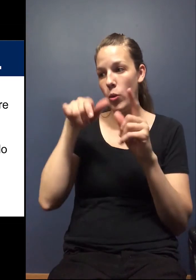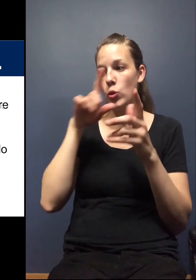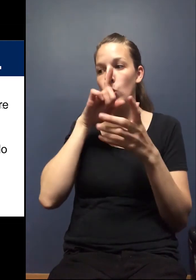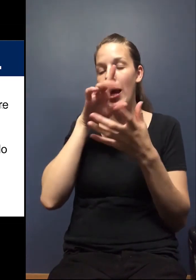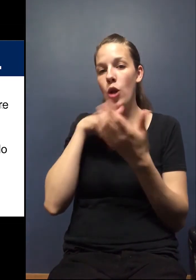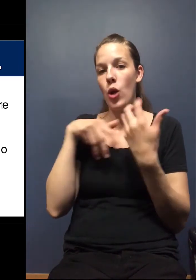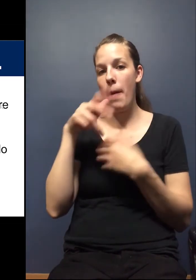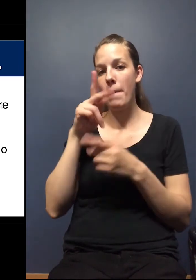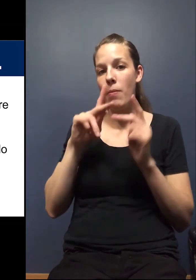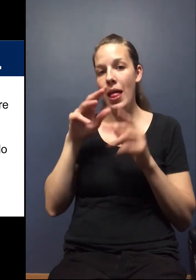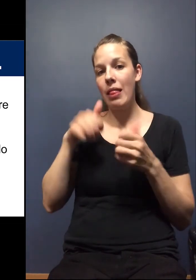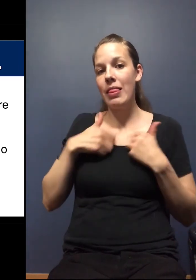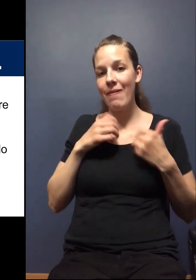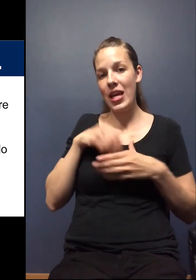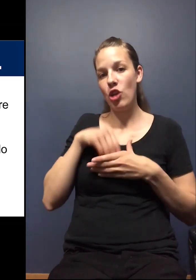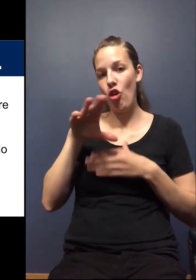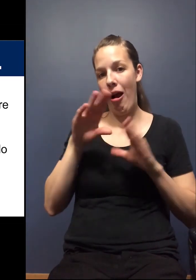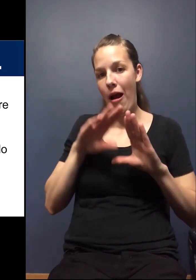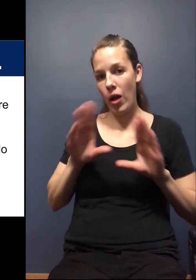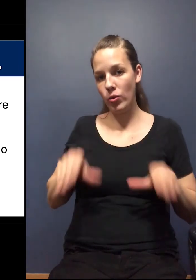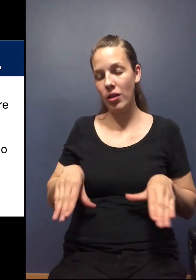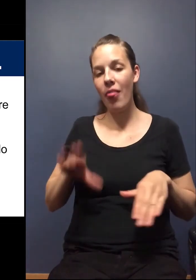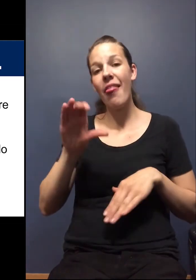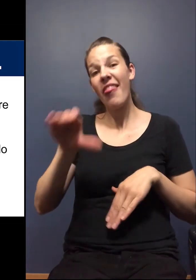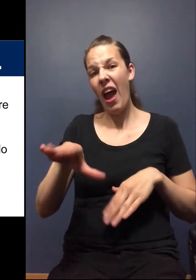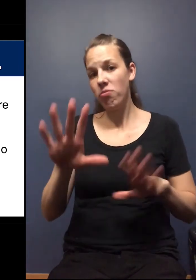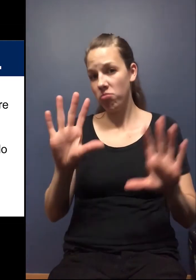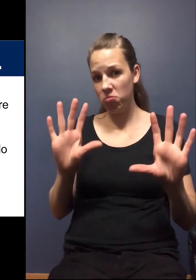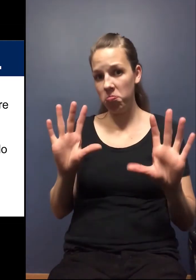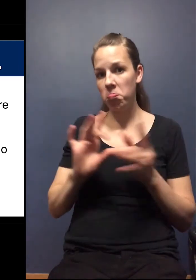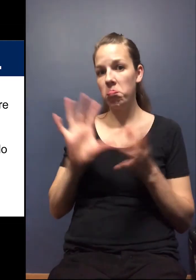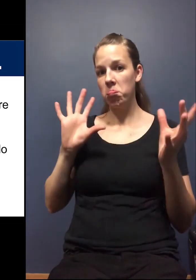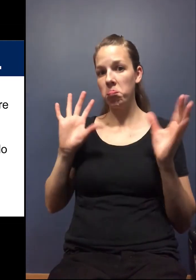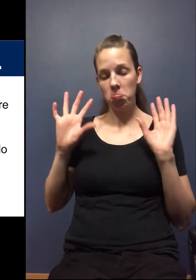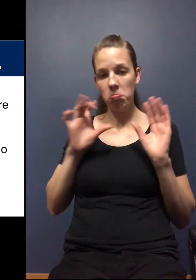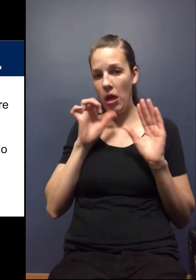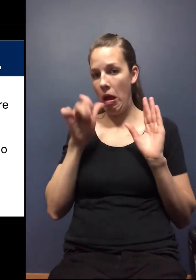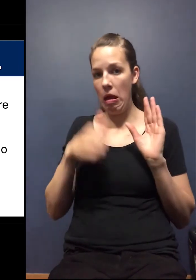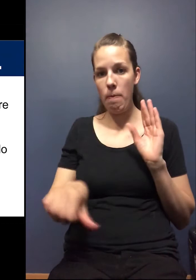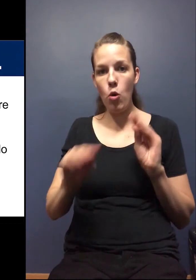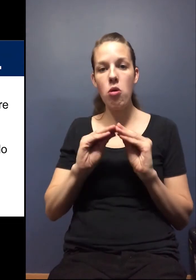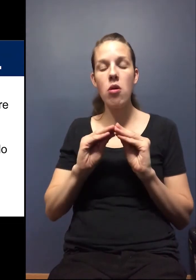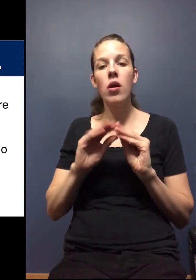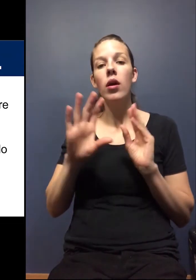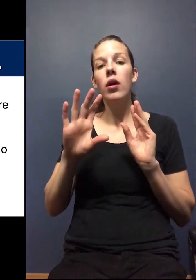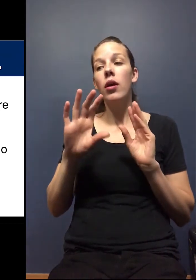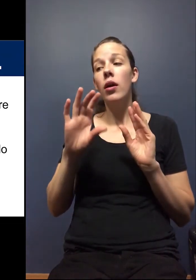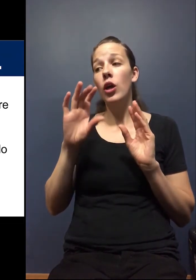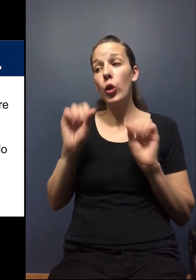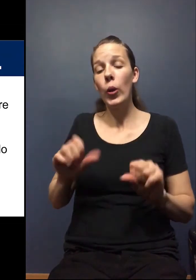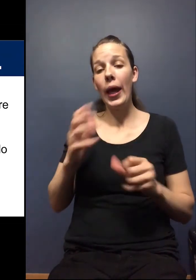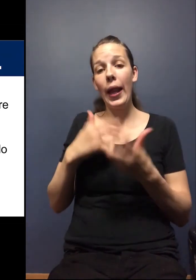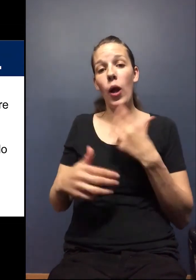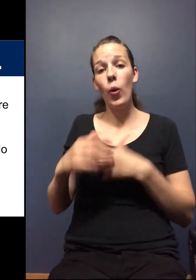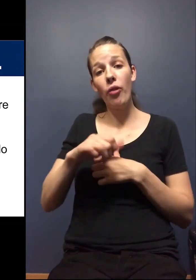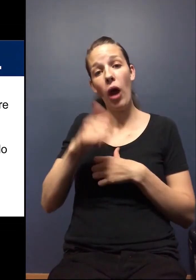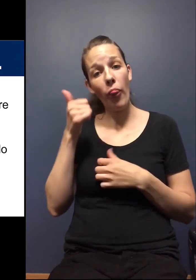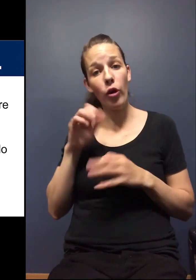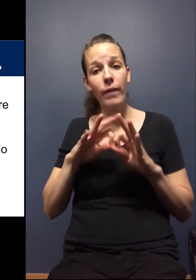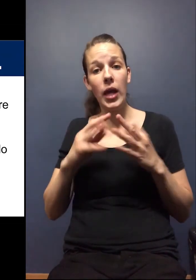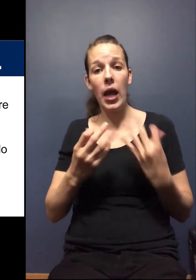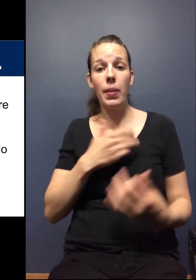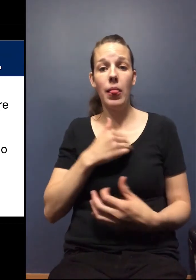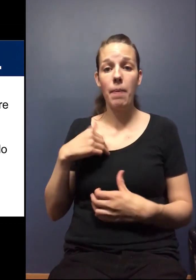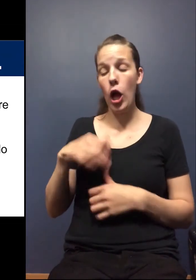those that lived in your household and that piece has been lifted. Um, so you can interact with other family